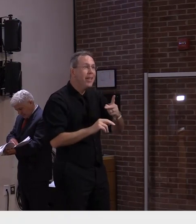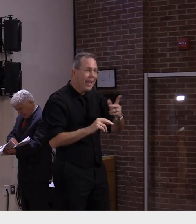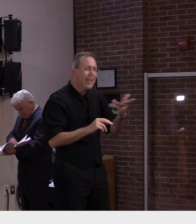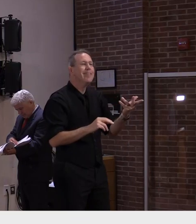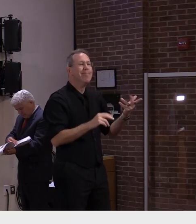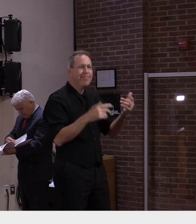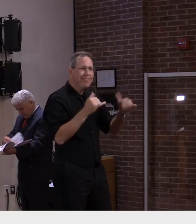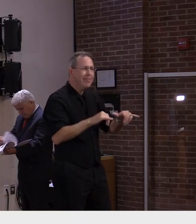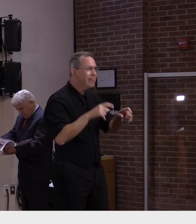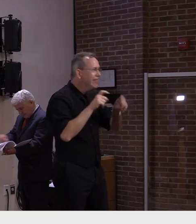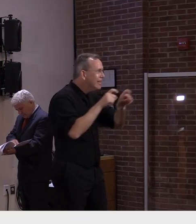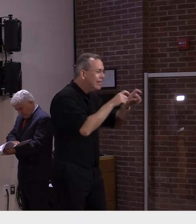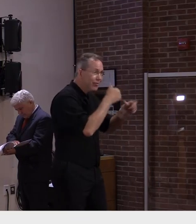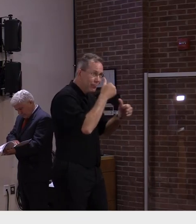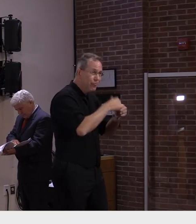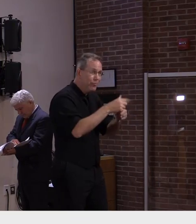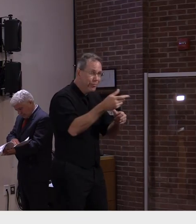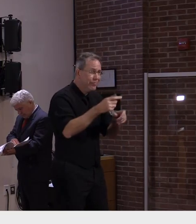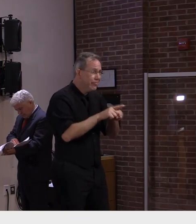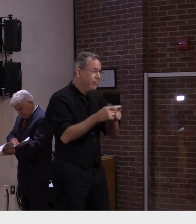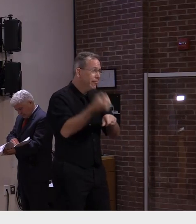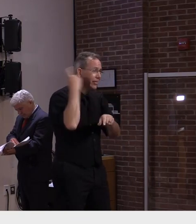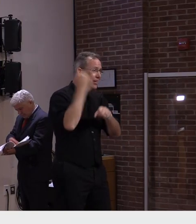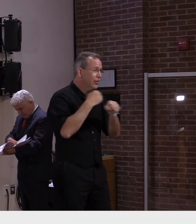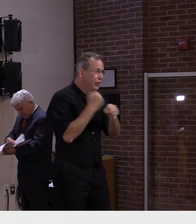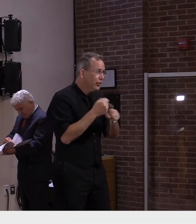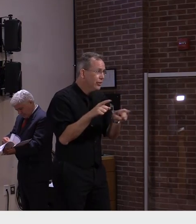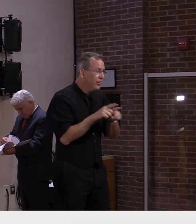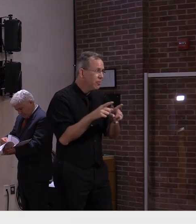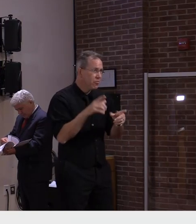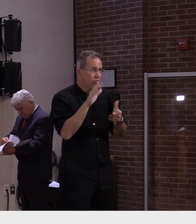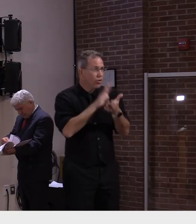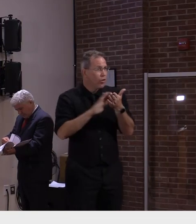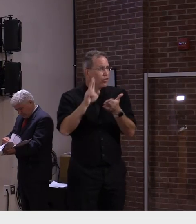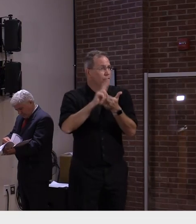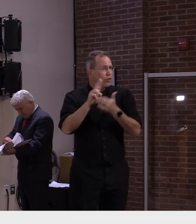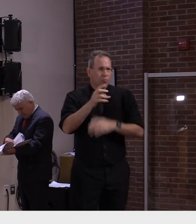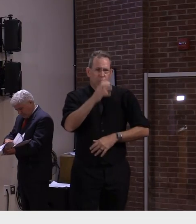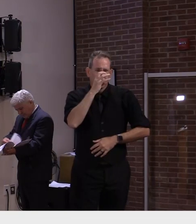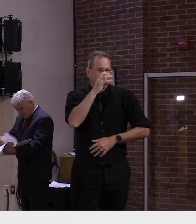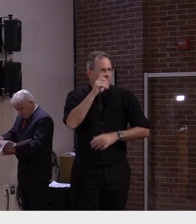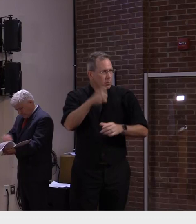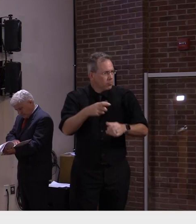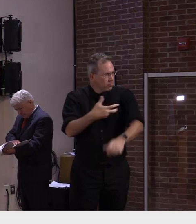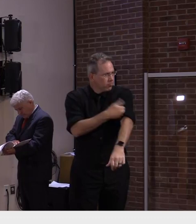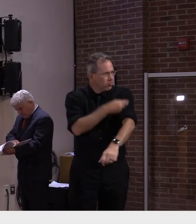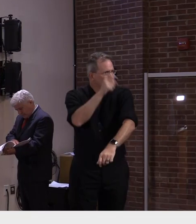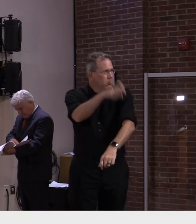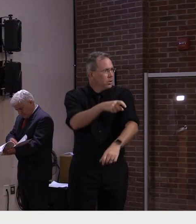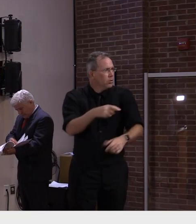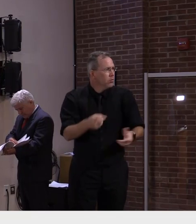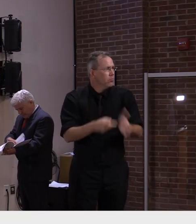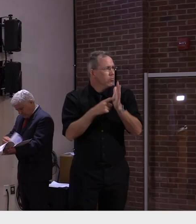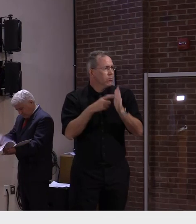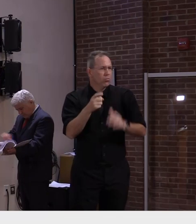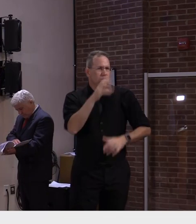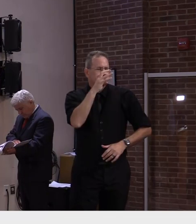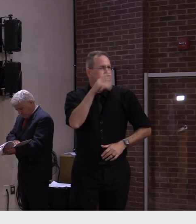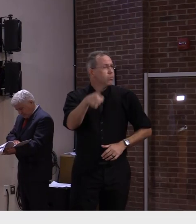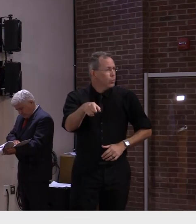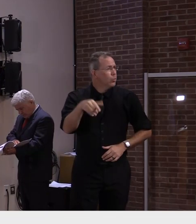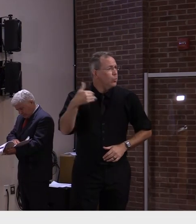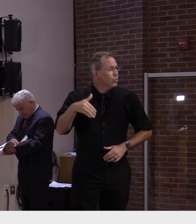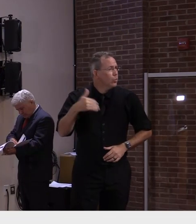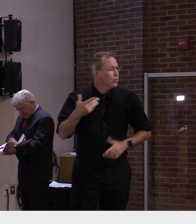exclusively with policies that are mandating vaccination amongst their student bodies. So right now